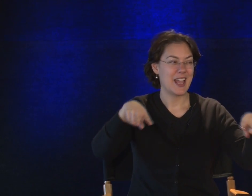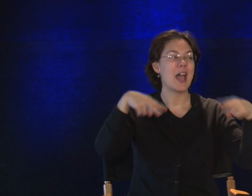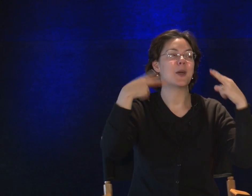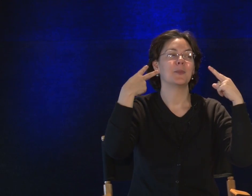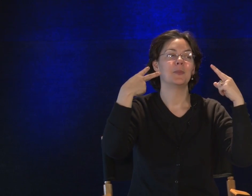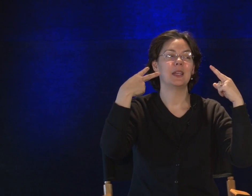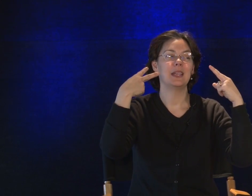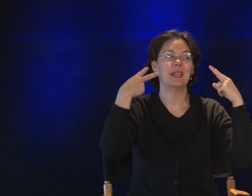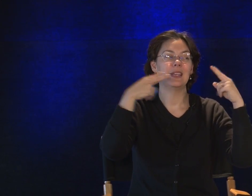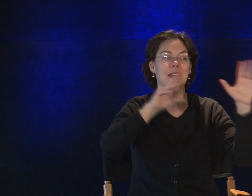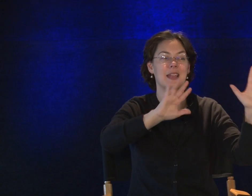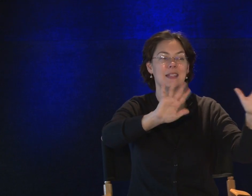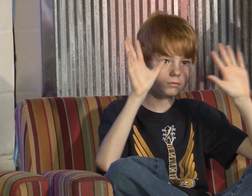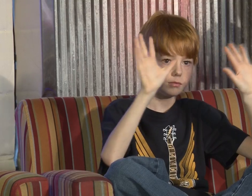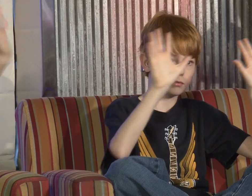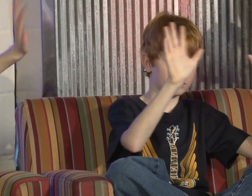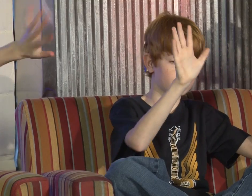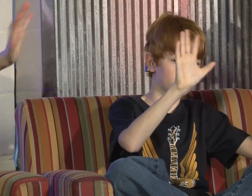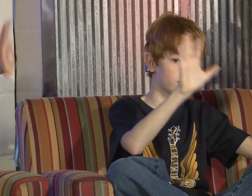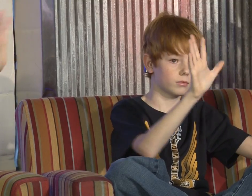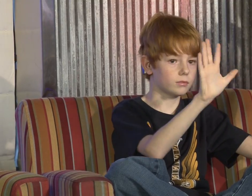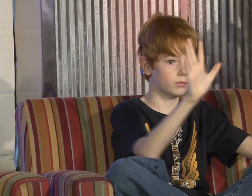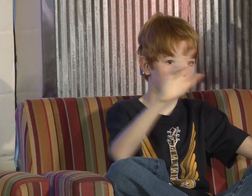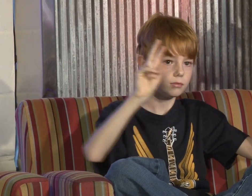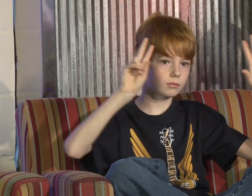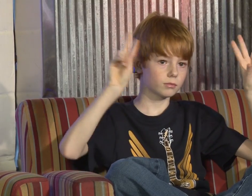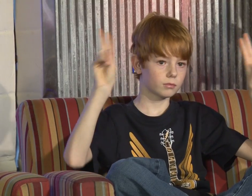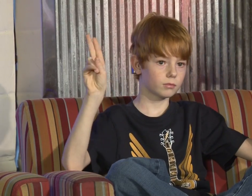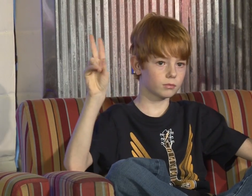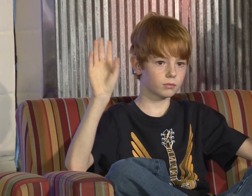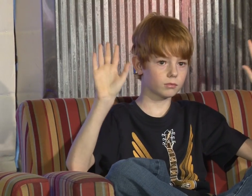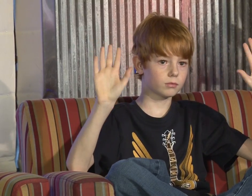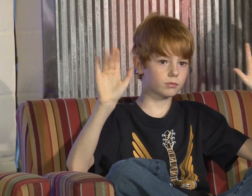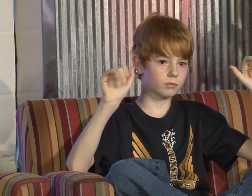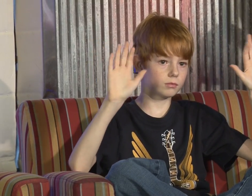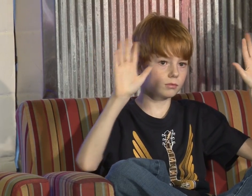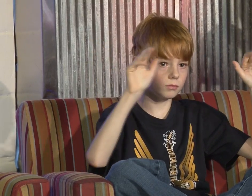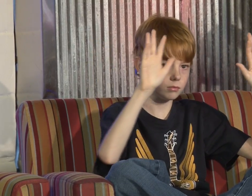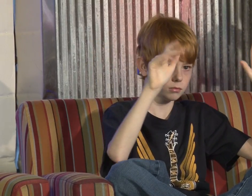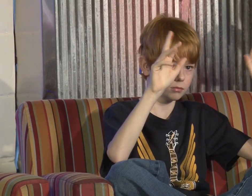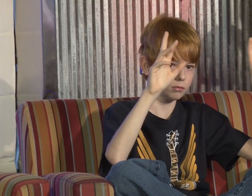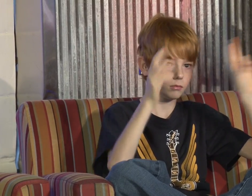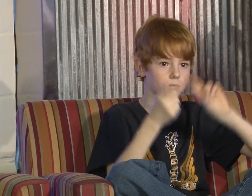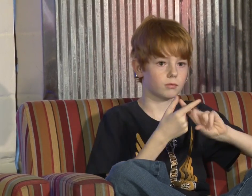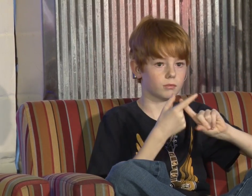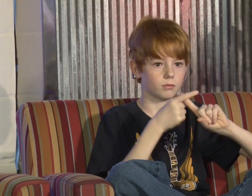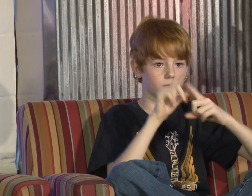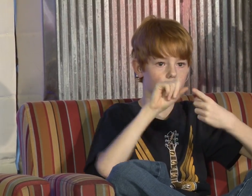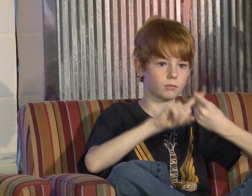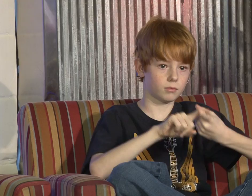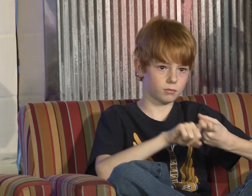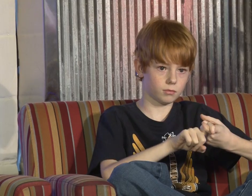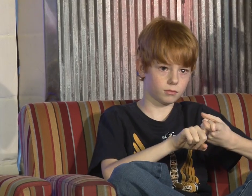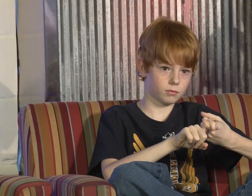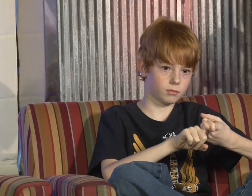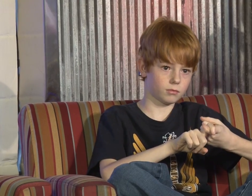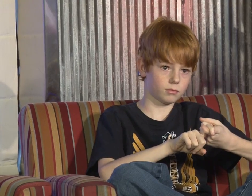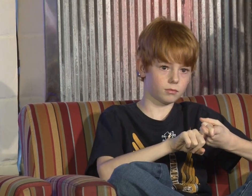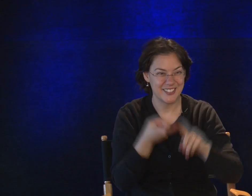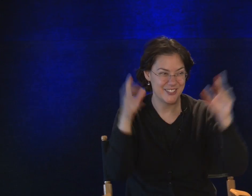at me and say goodbye. Goodbye to my friends. Good